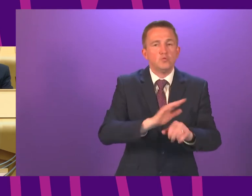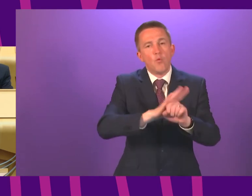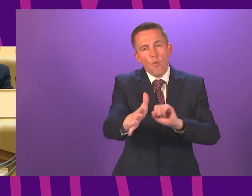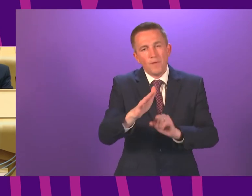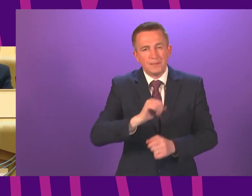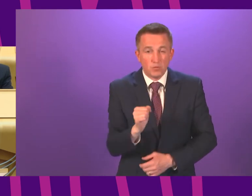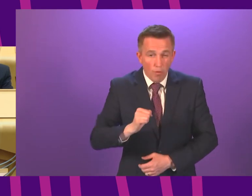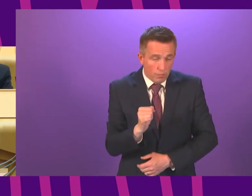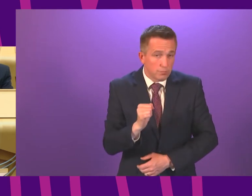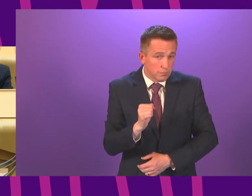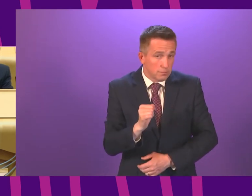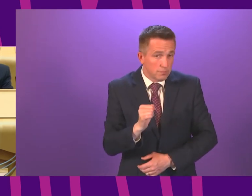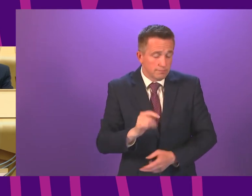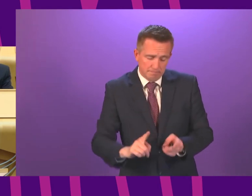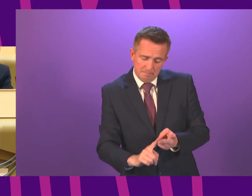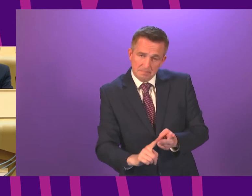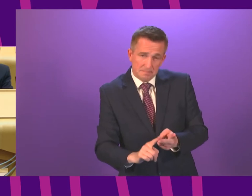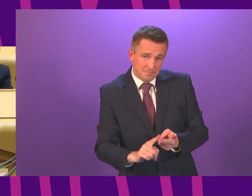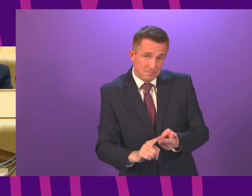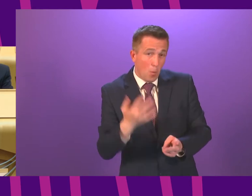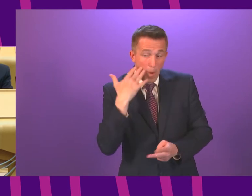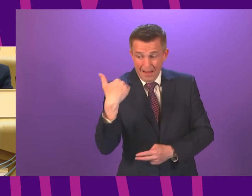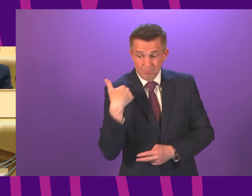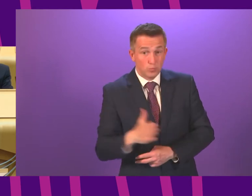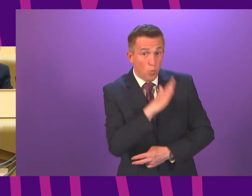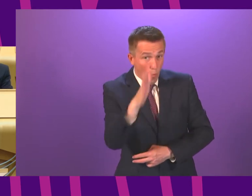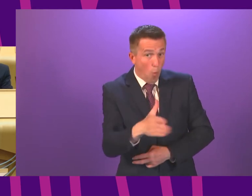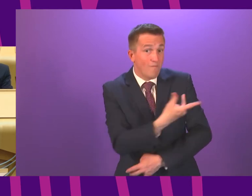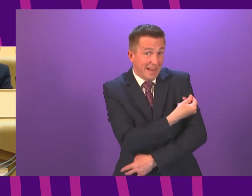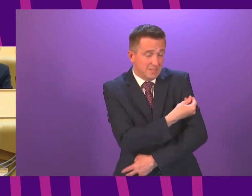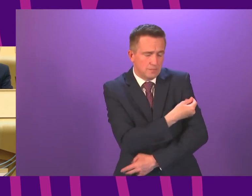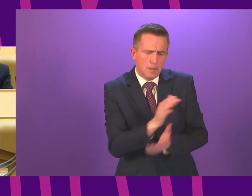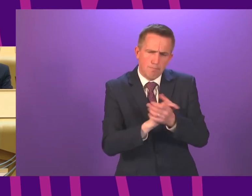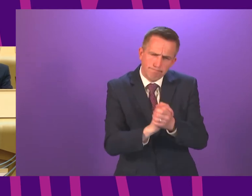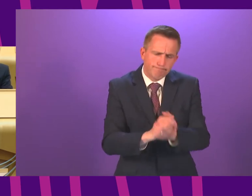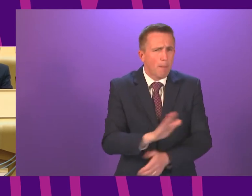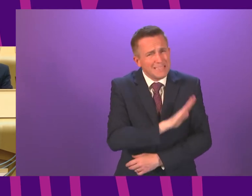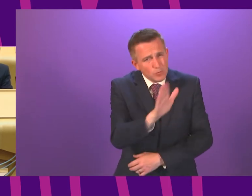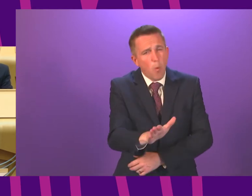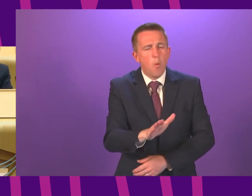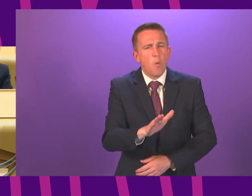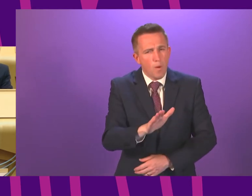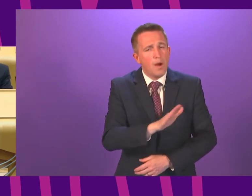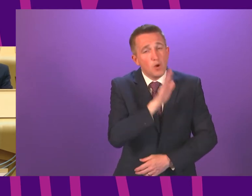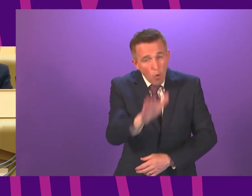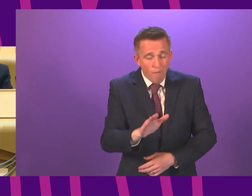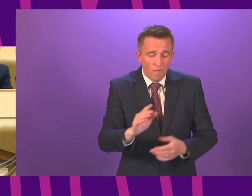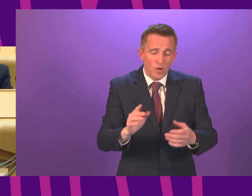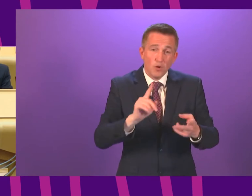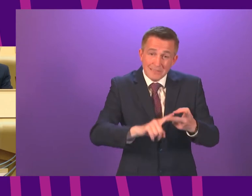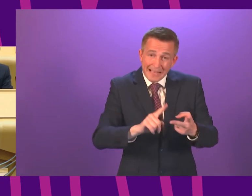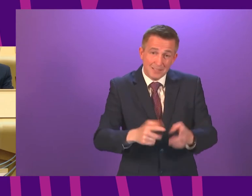And secondly, make sure you get vaccinated when you're invited to do so. That includes going for second doses